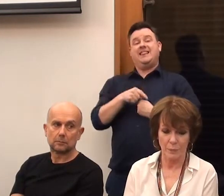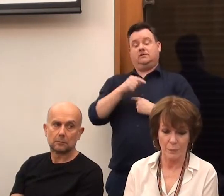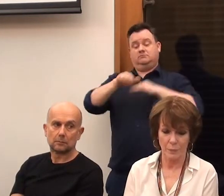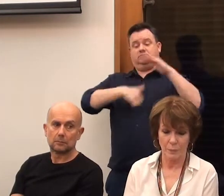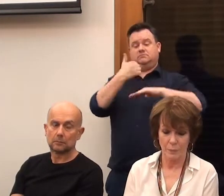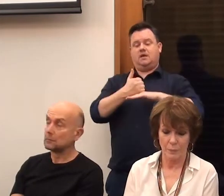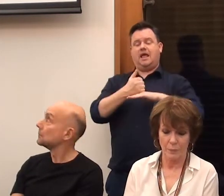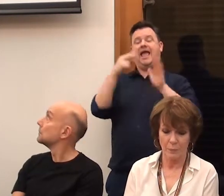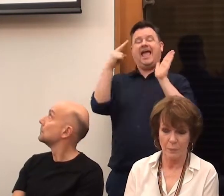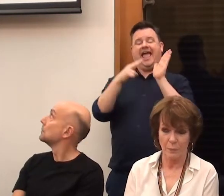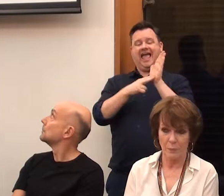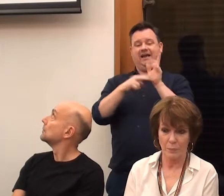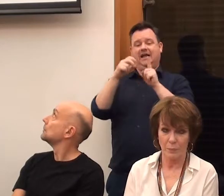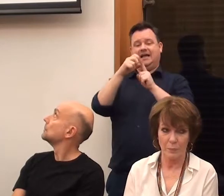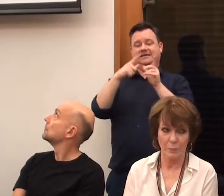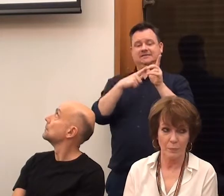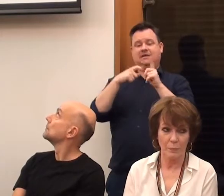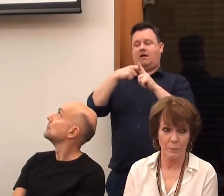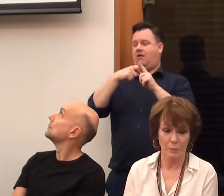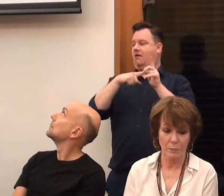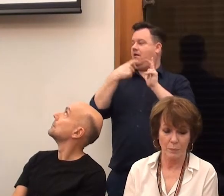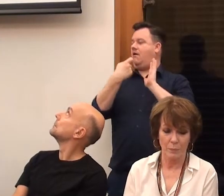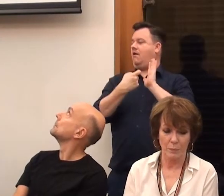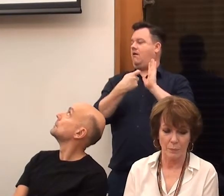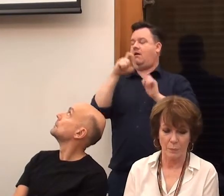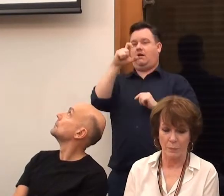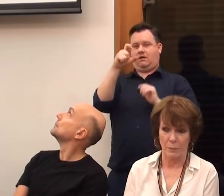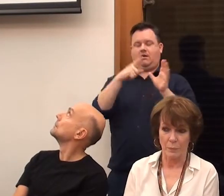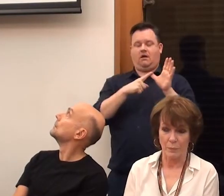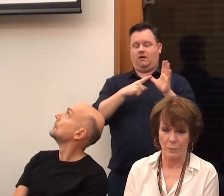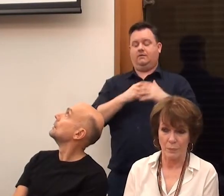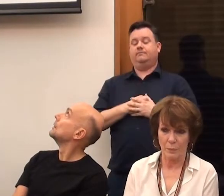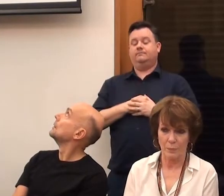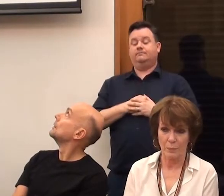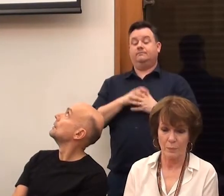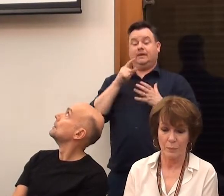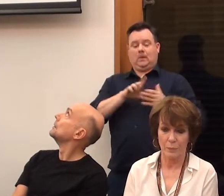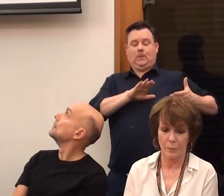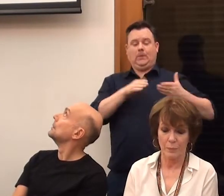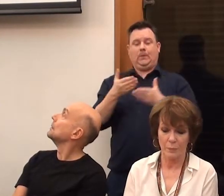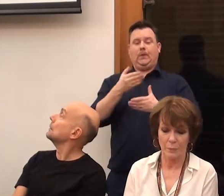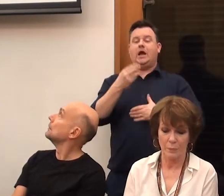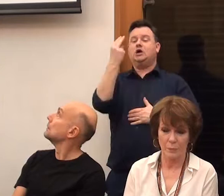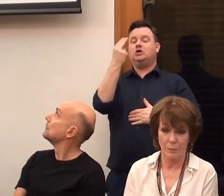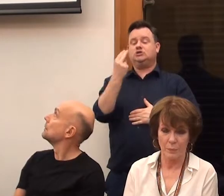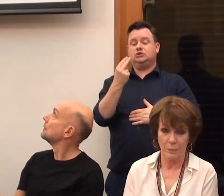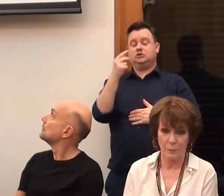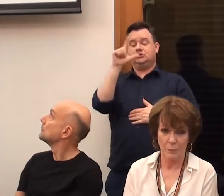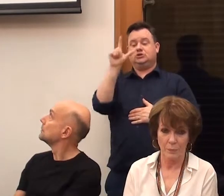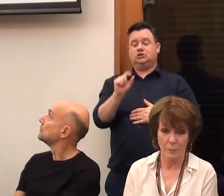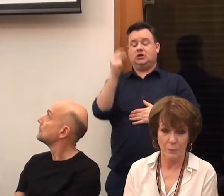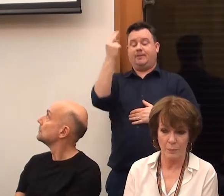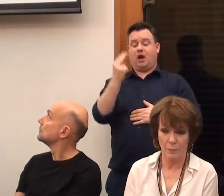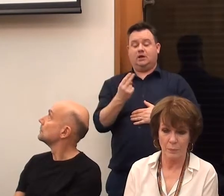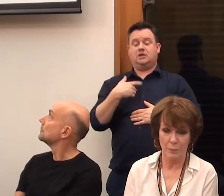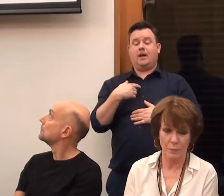the National Disability Arts Collection and Archive. It's now being delivered by Shape Arts with partners, Bucks New